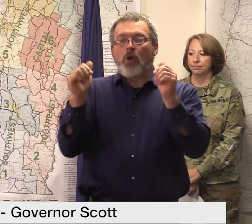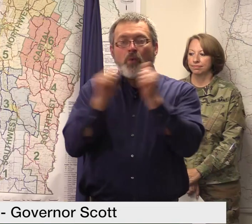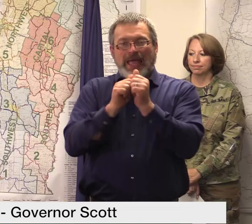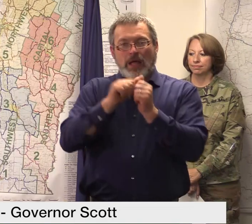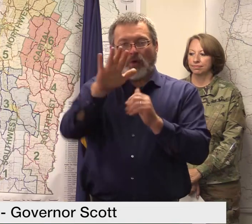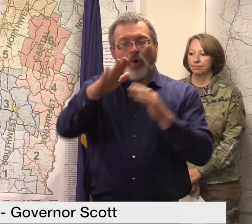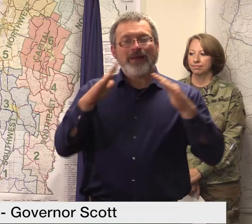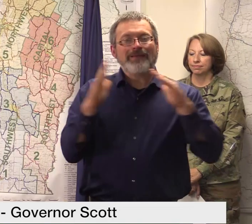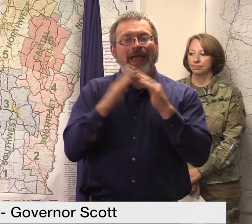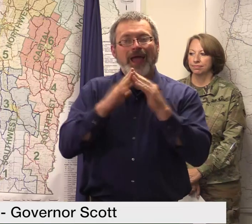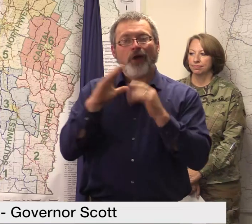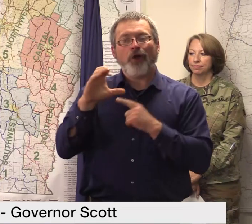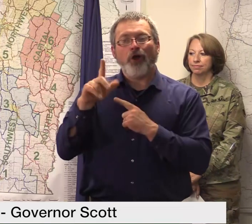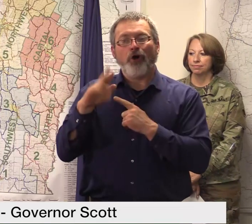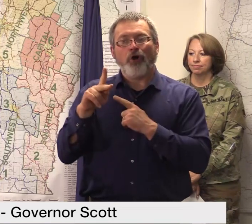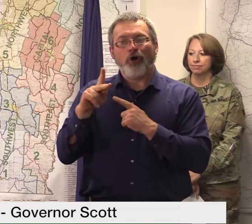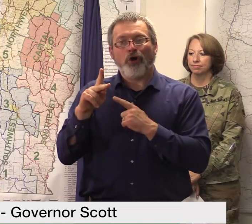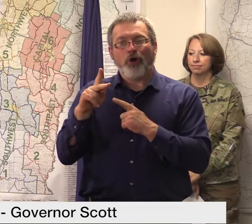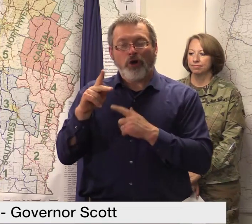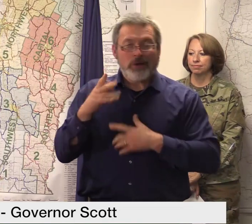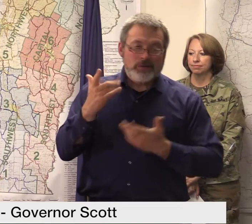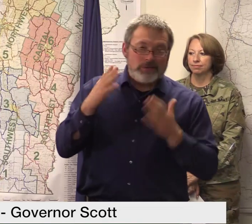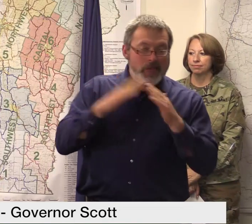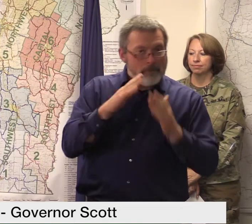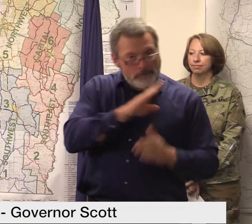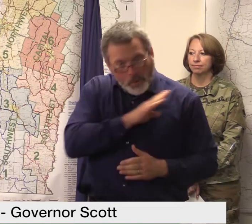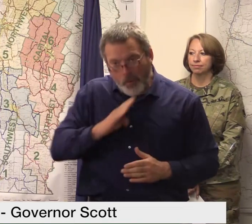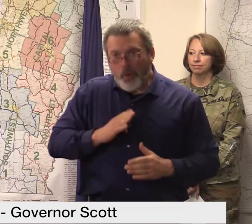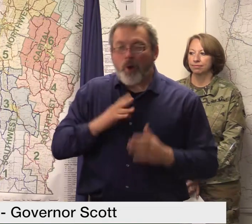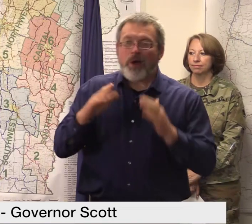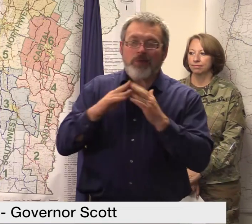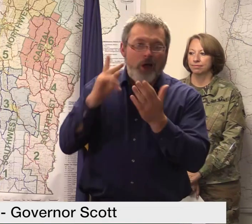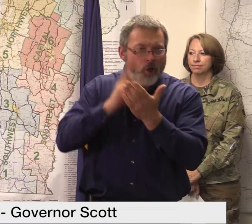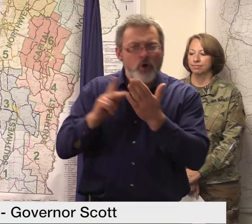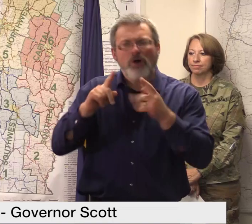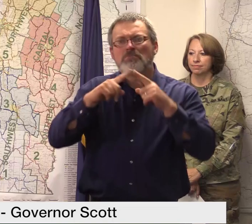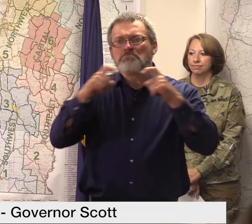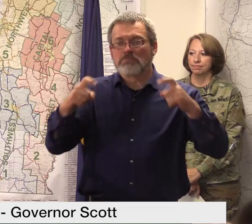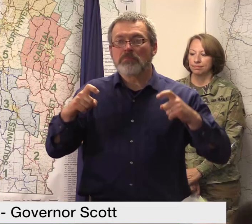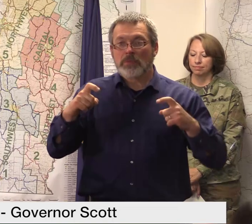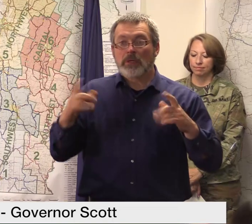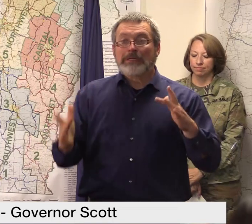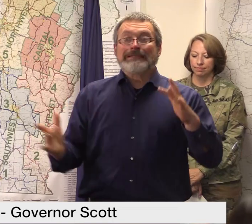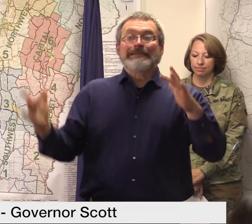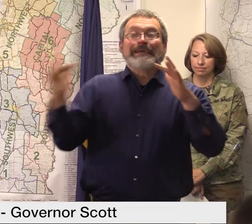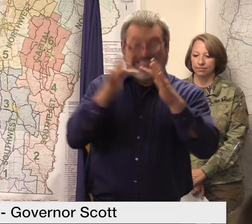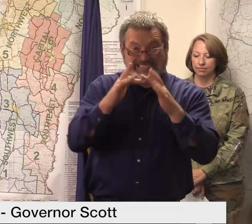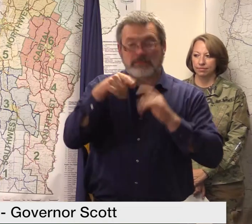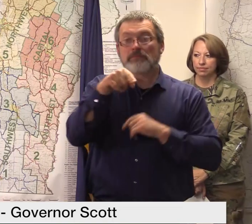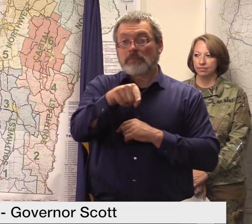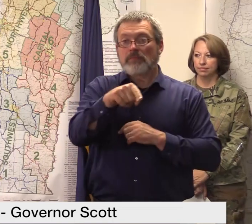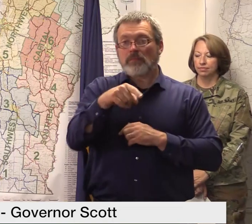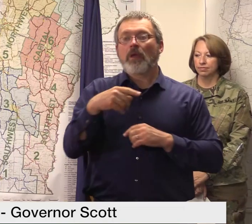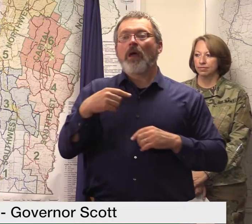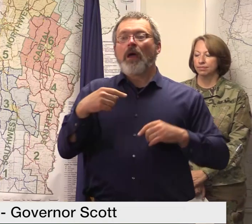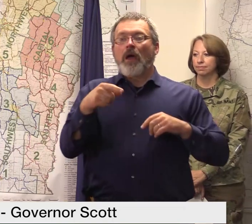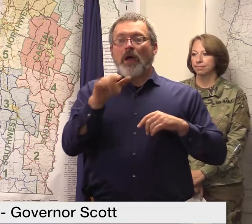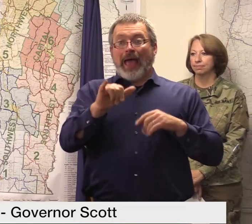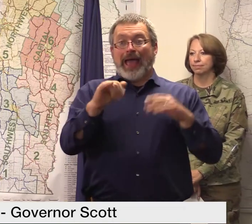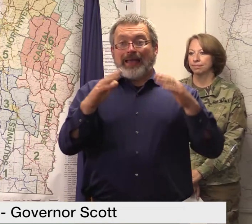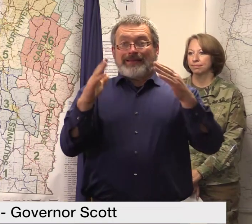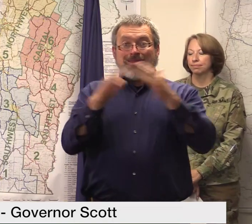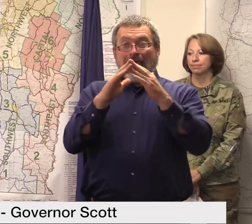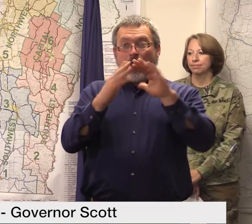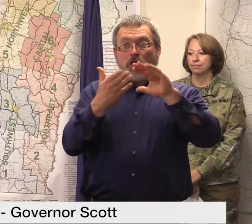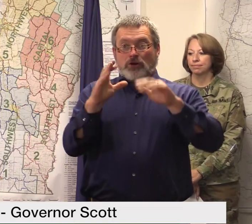requests the emergency management director or local EMD for that community will